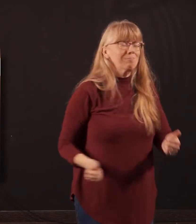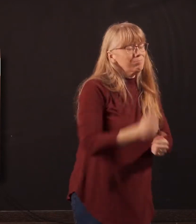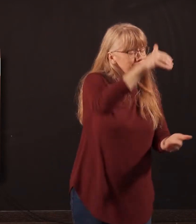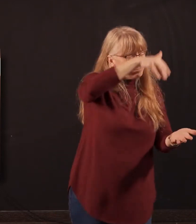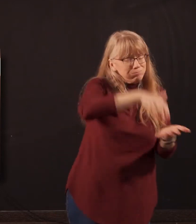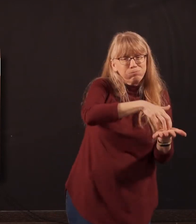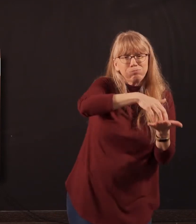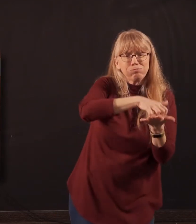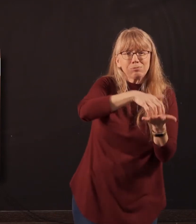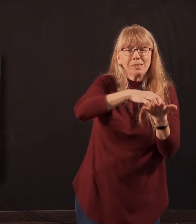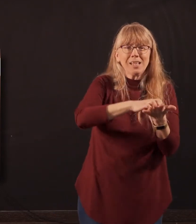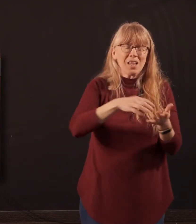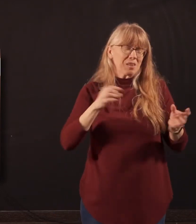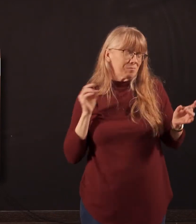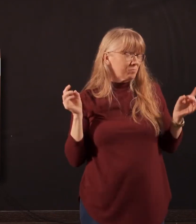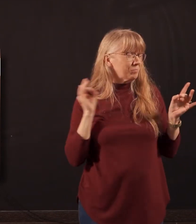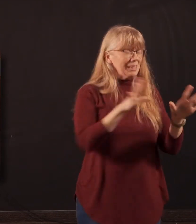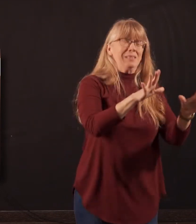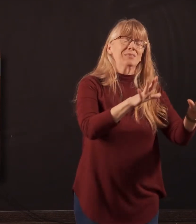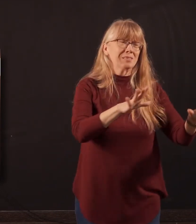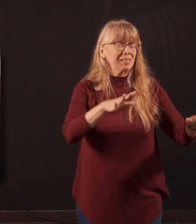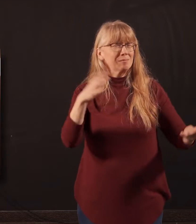evermore, the vilest, the poor,